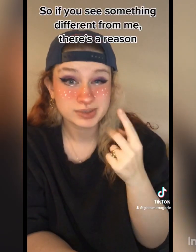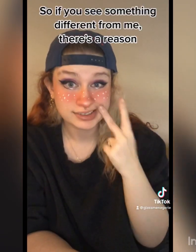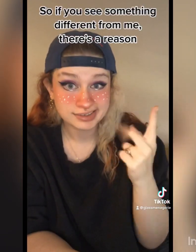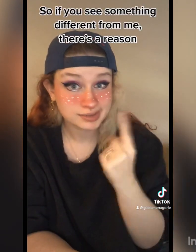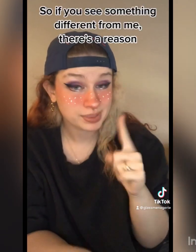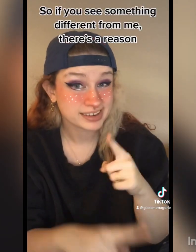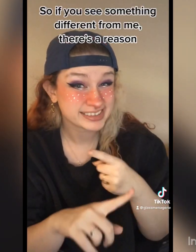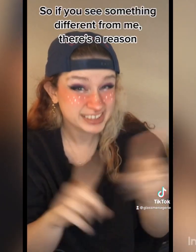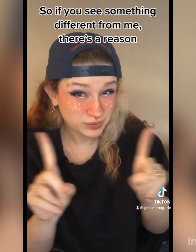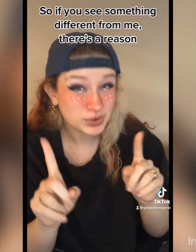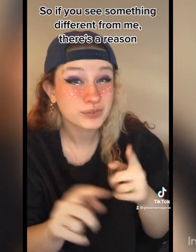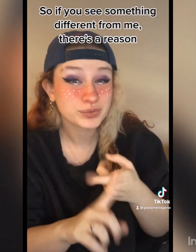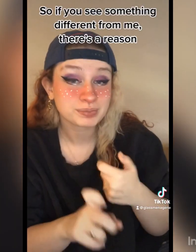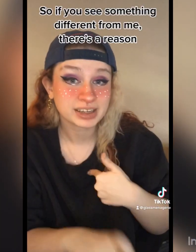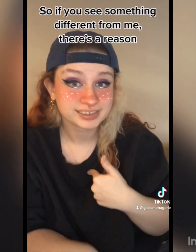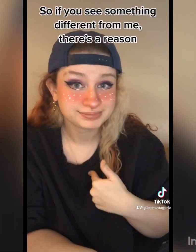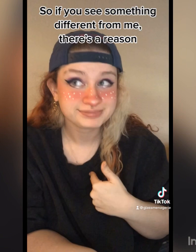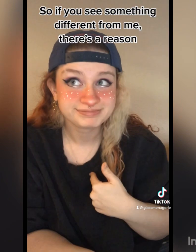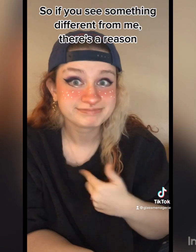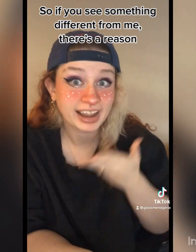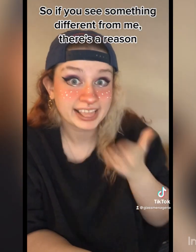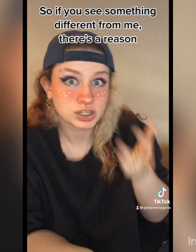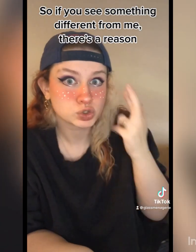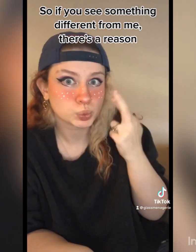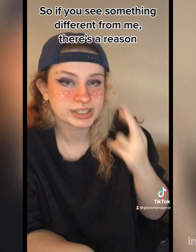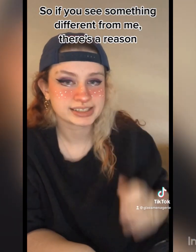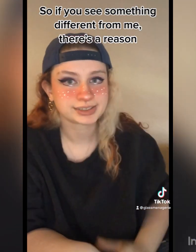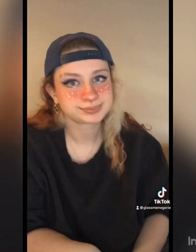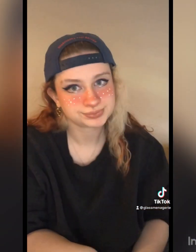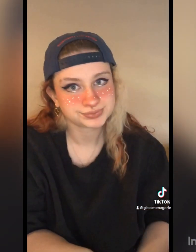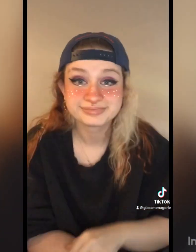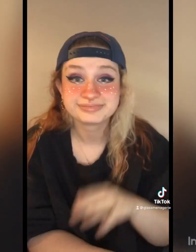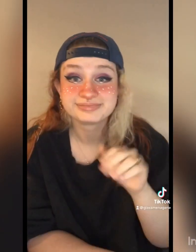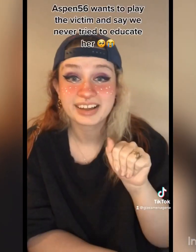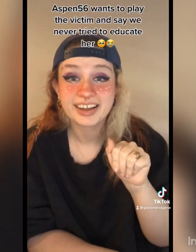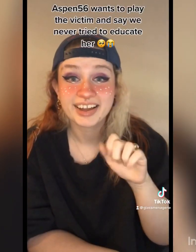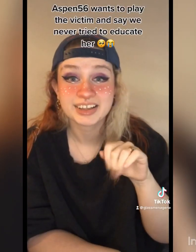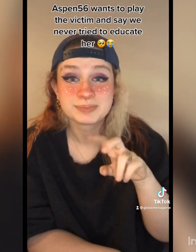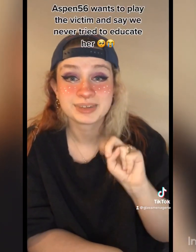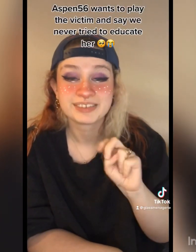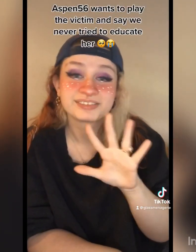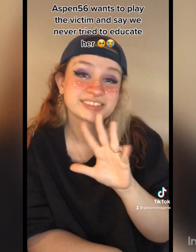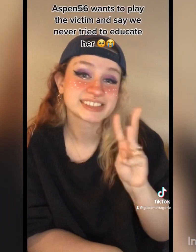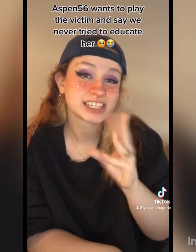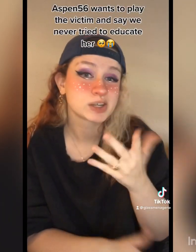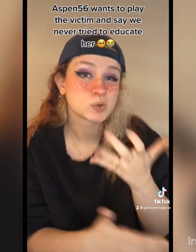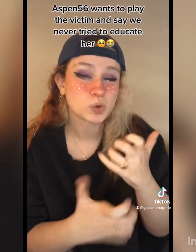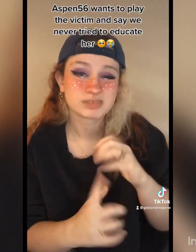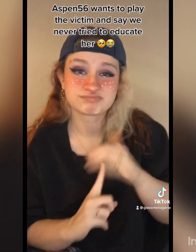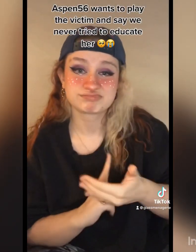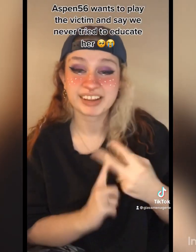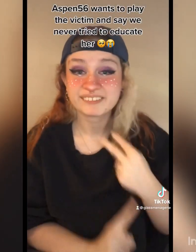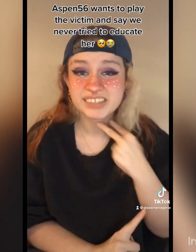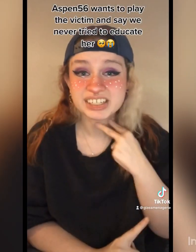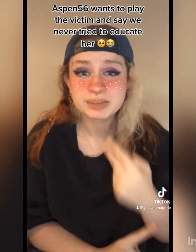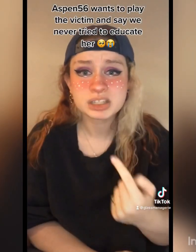if you see something different from me, there's a reason. Aspen 56 wants to play the victim